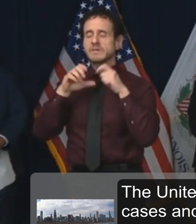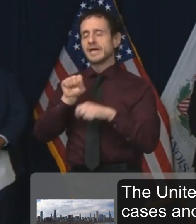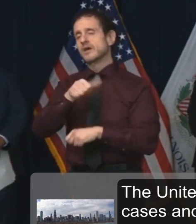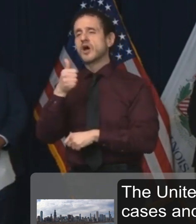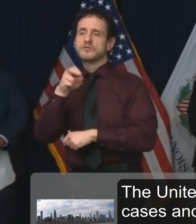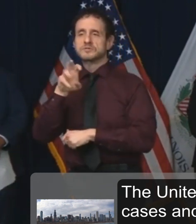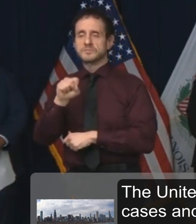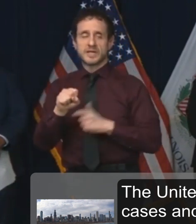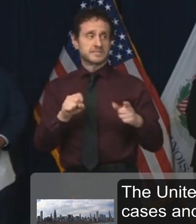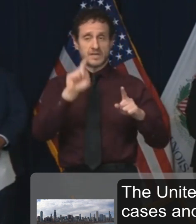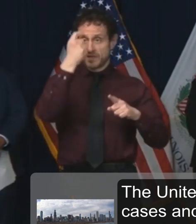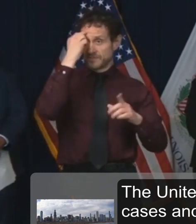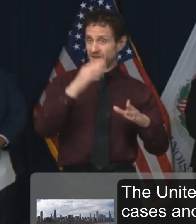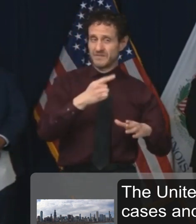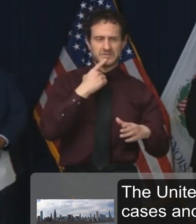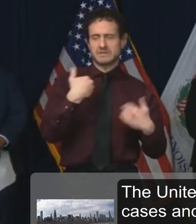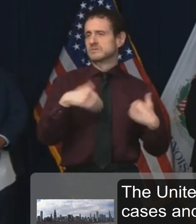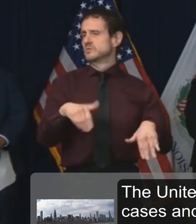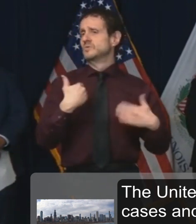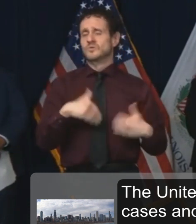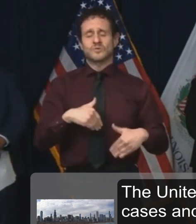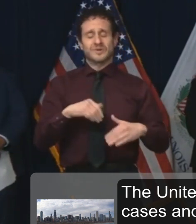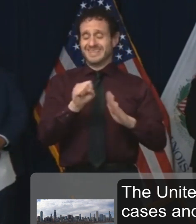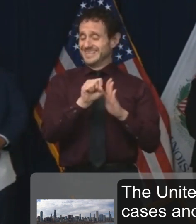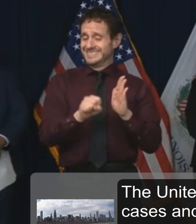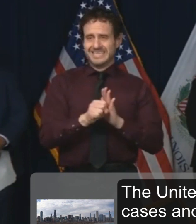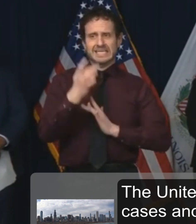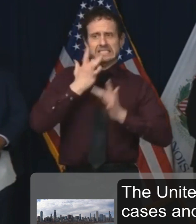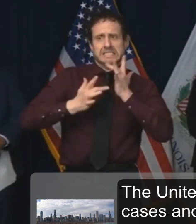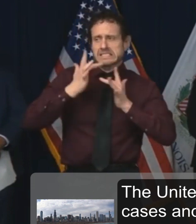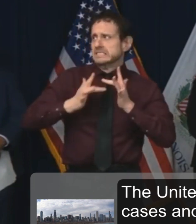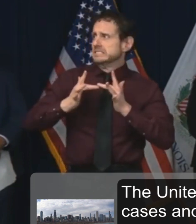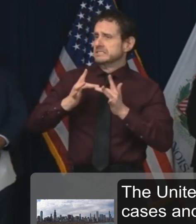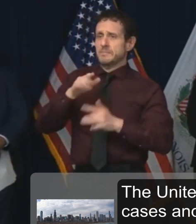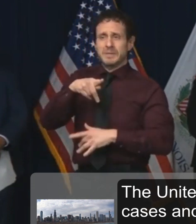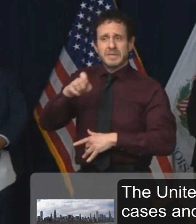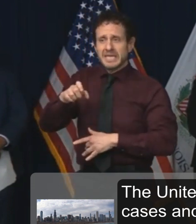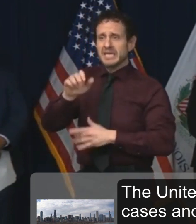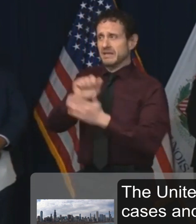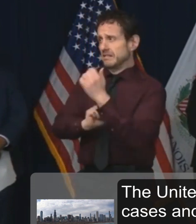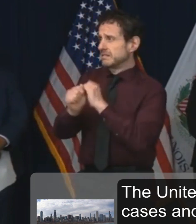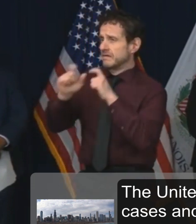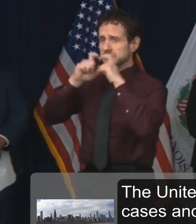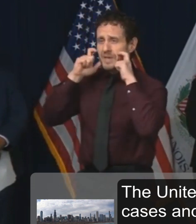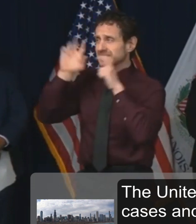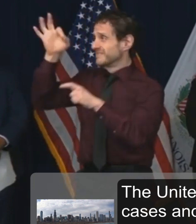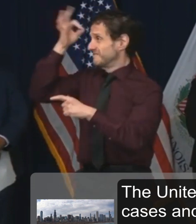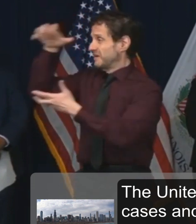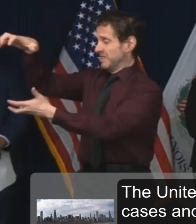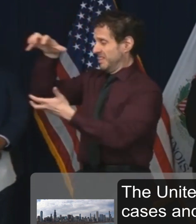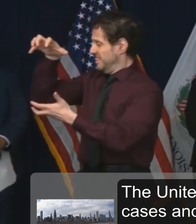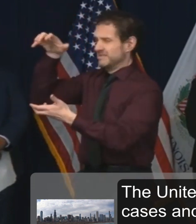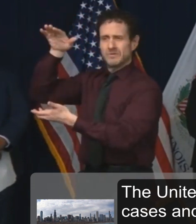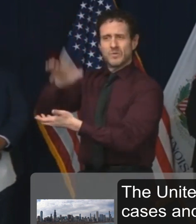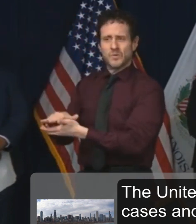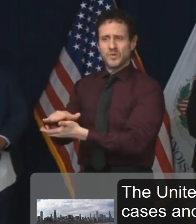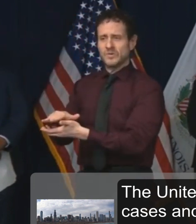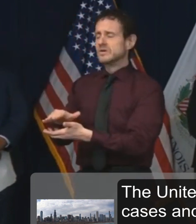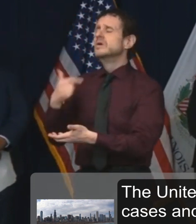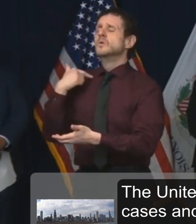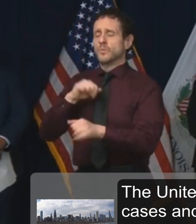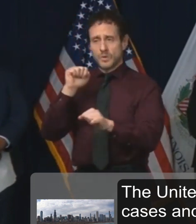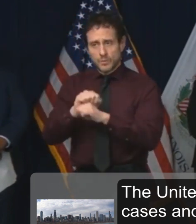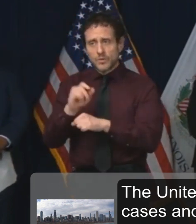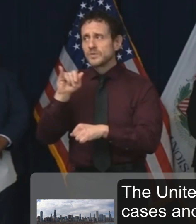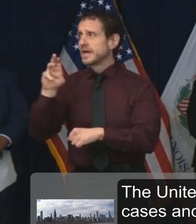every day that the state is grappling with the federal shortage of PPE. We're working with the governor and IEMA to overcome this the best that